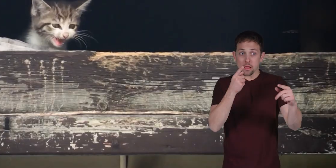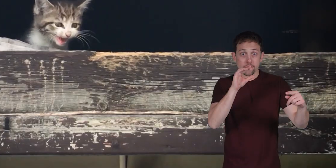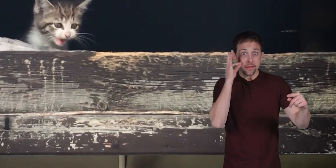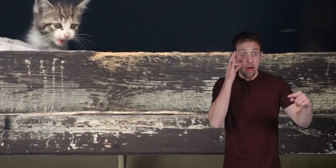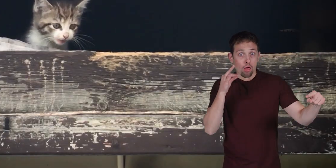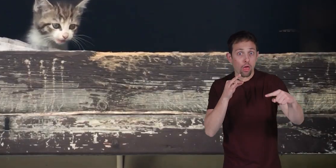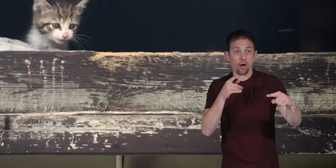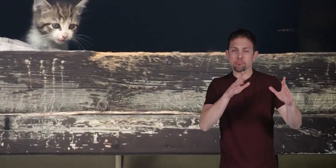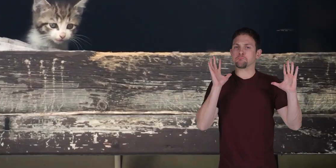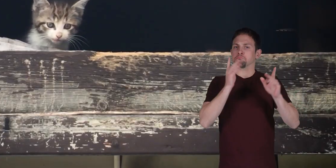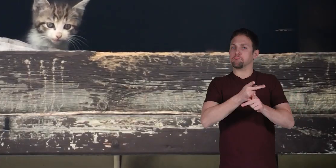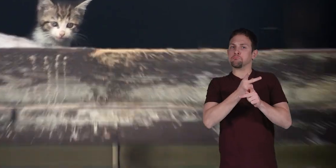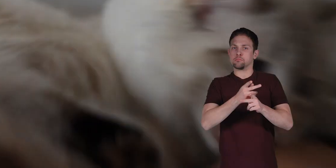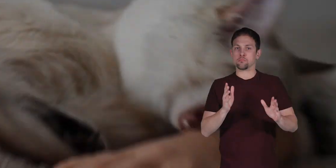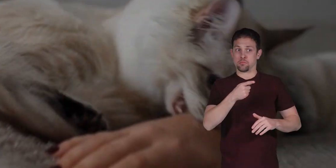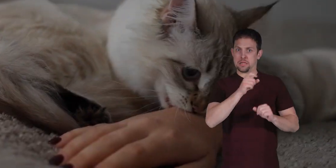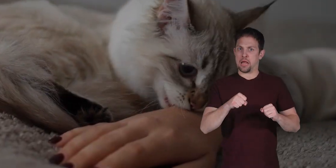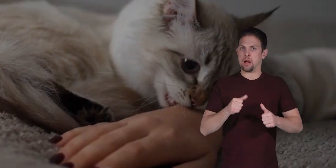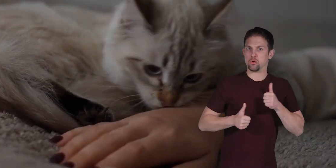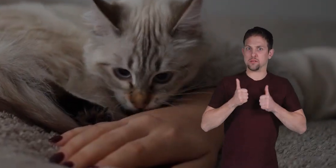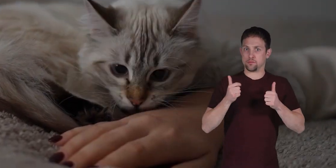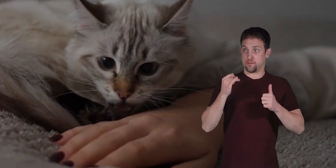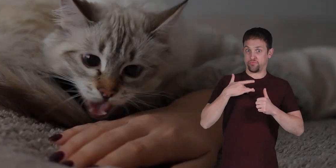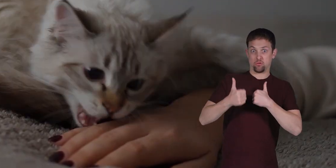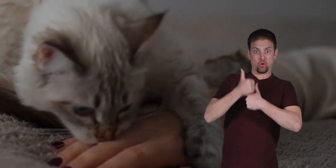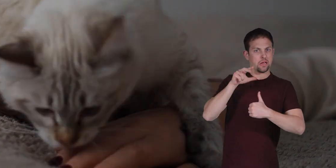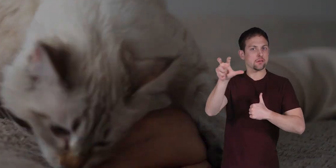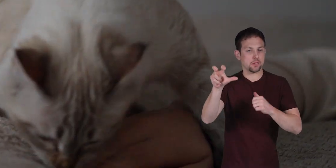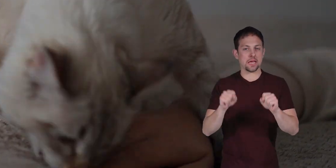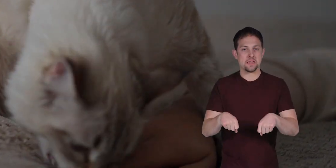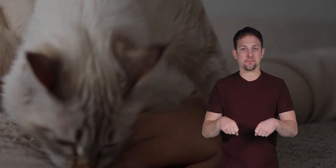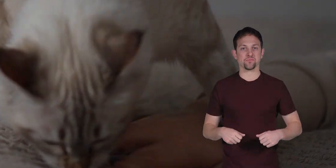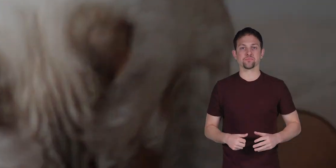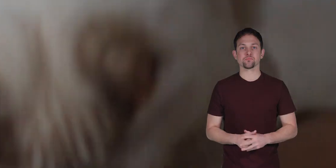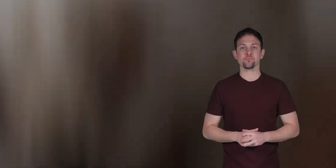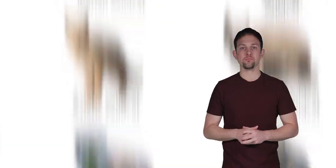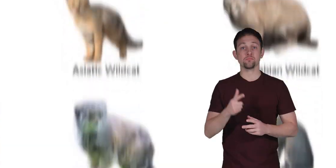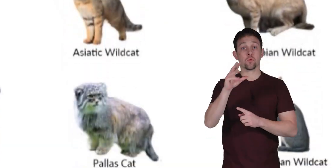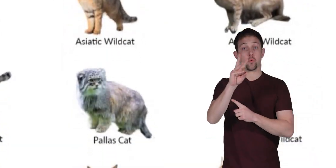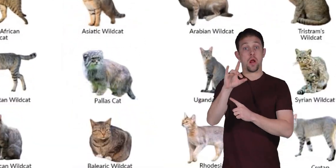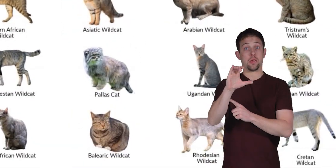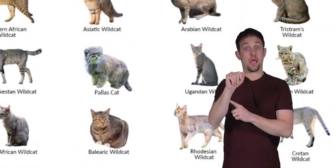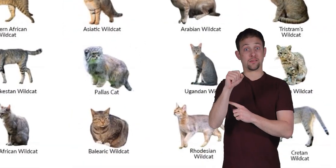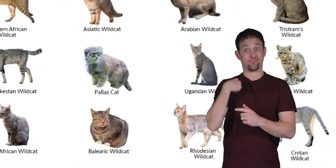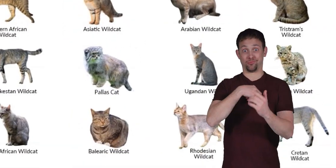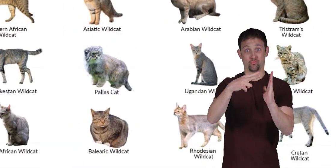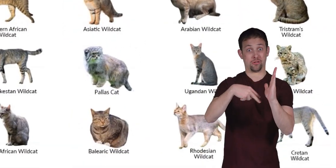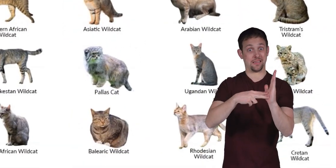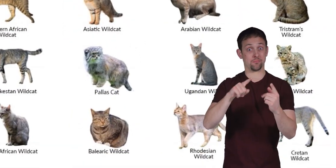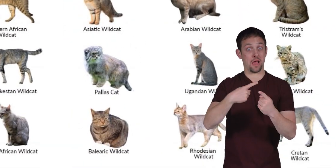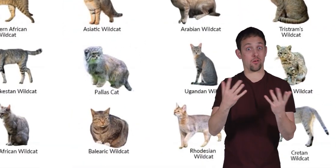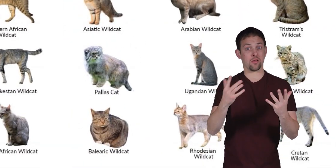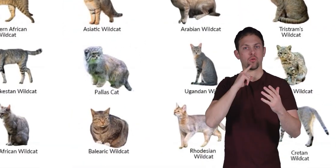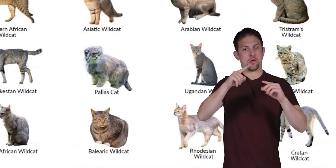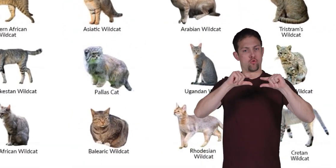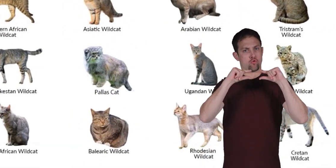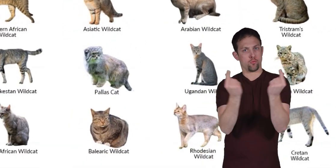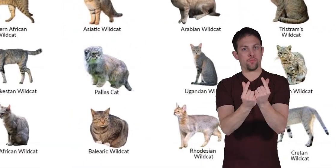you encounter a feral cat. It can be aggressive when it feels threatened. The wildcats we are reading about are a group of